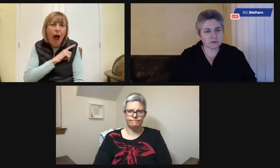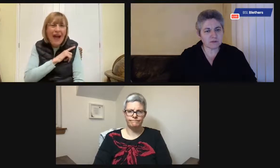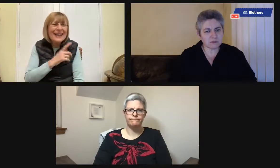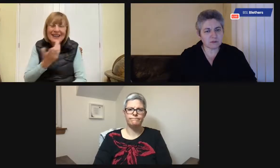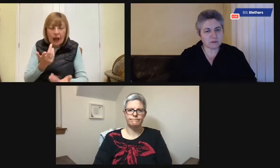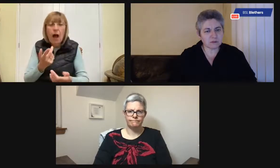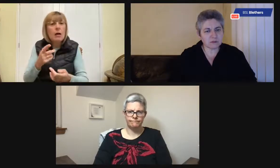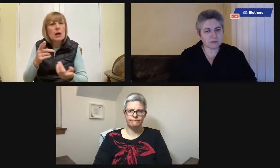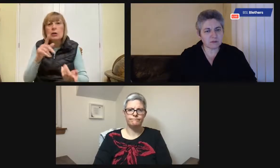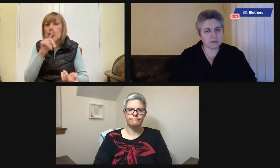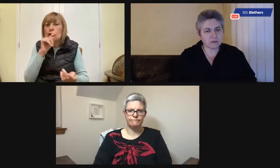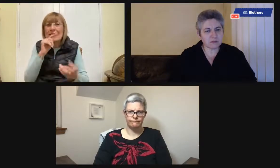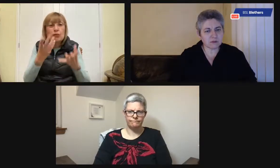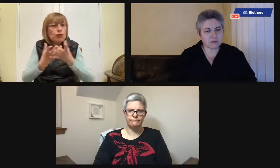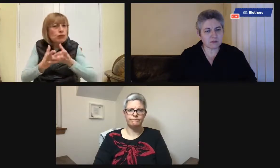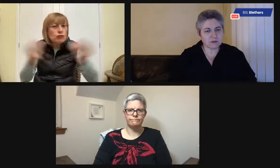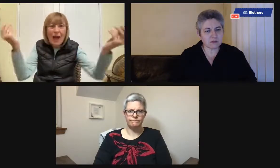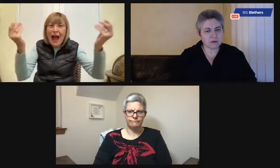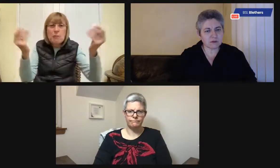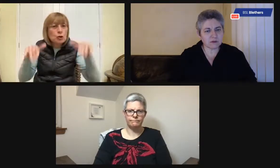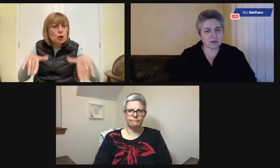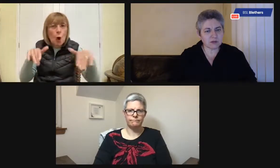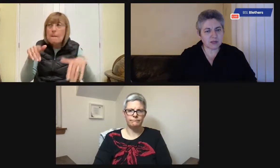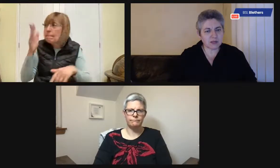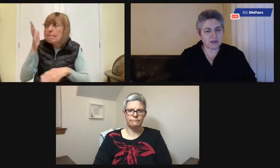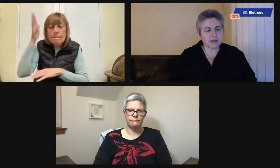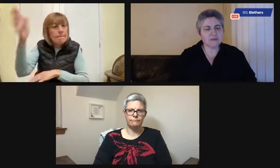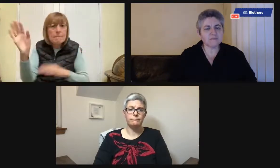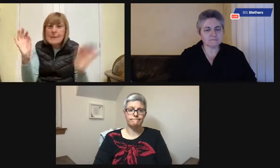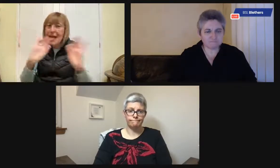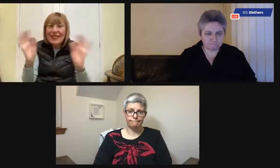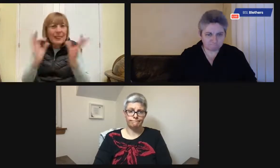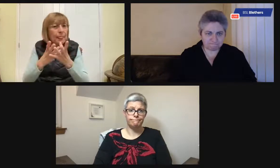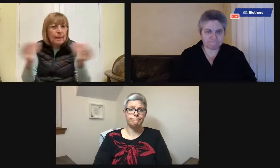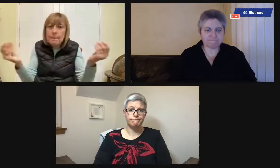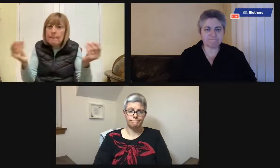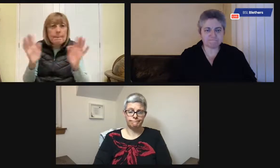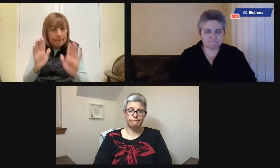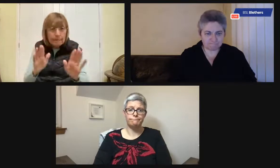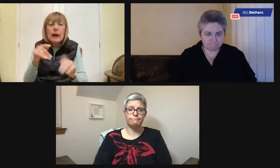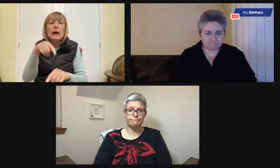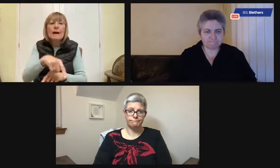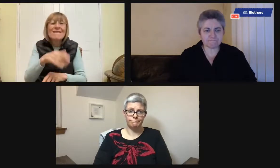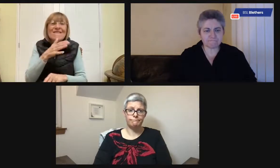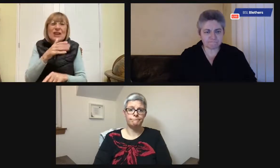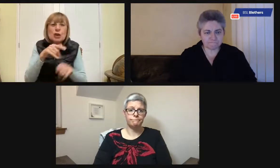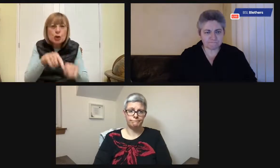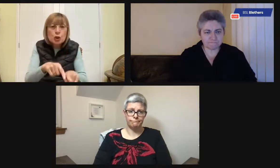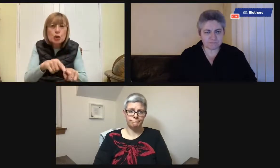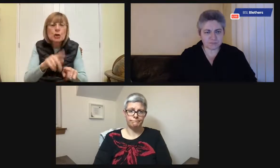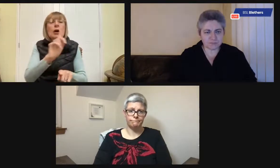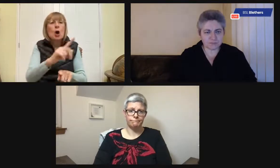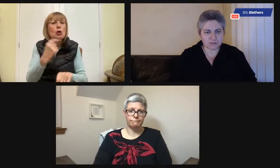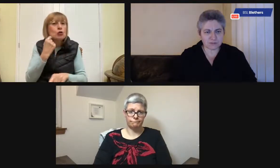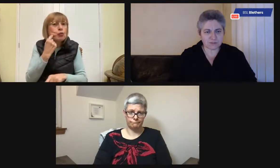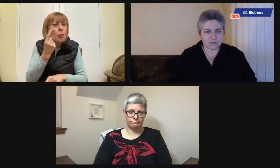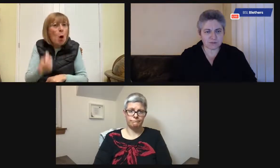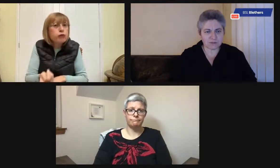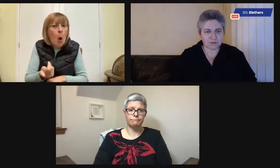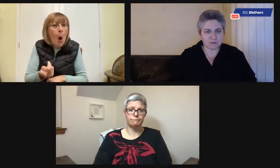is really important. Be able to explain. The chicken's gone. No chicken at the shop. It's all gone. We've got